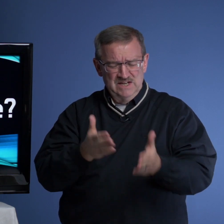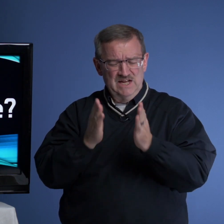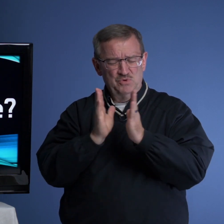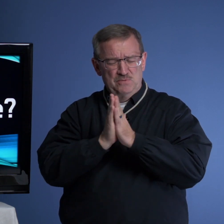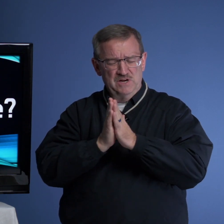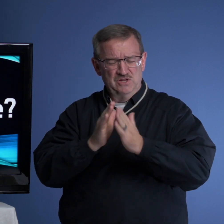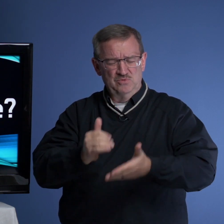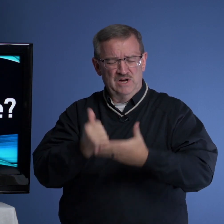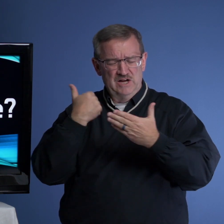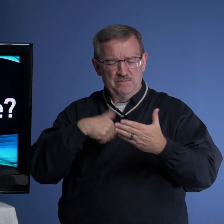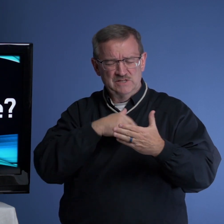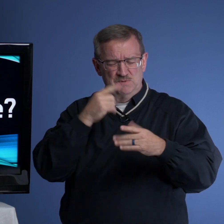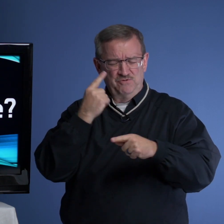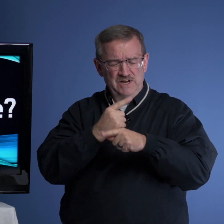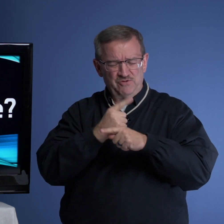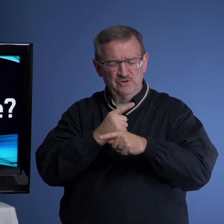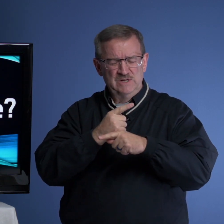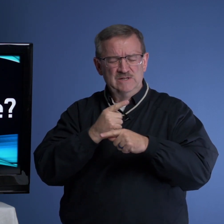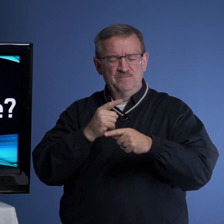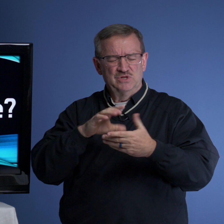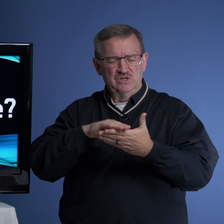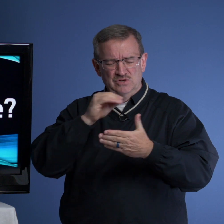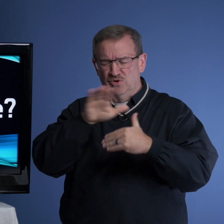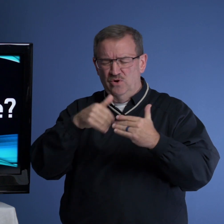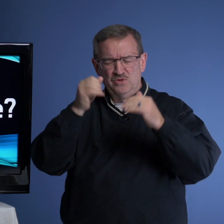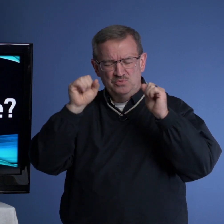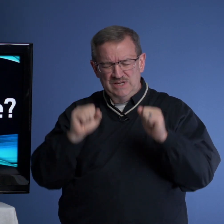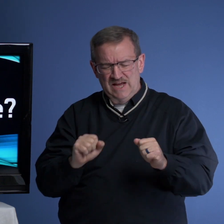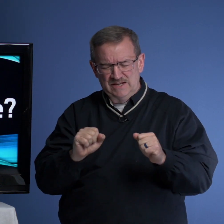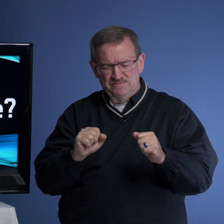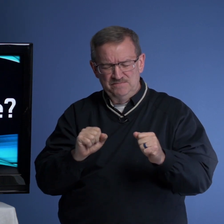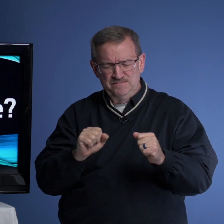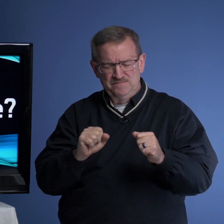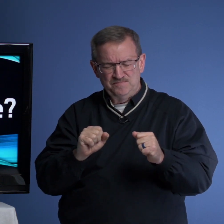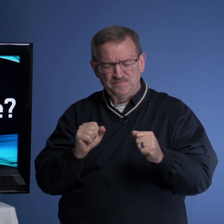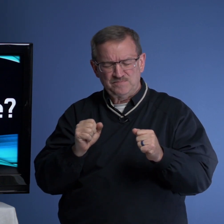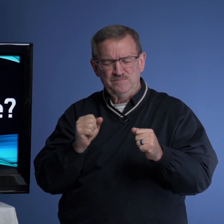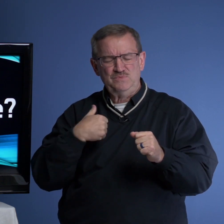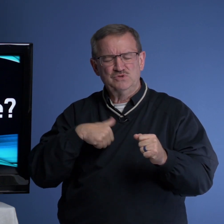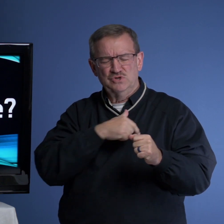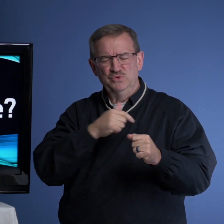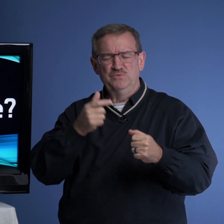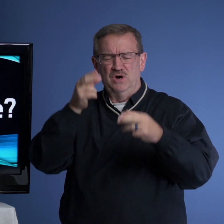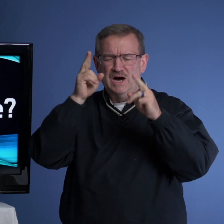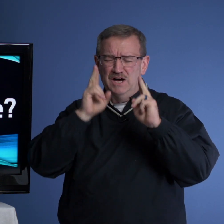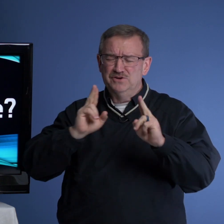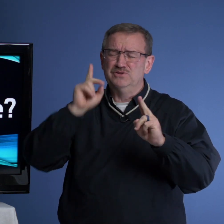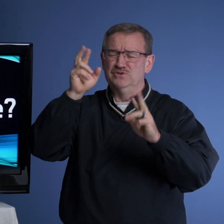And we pray that You will help us be faithful to learn all that we can so we will honor You,